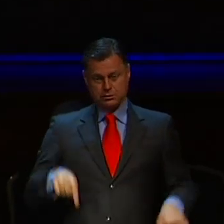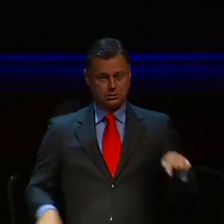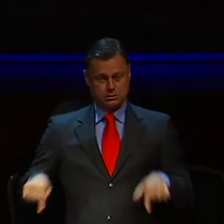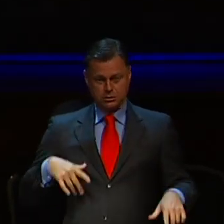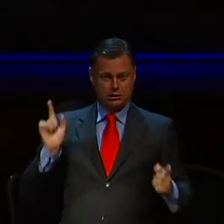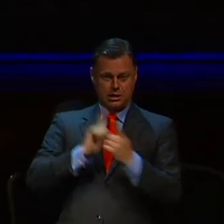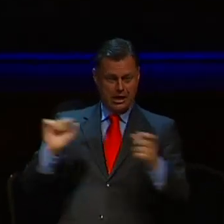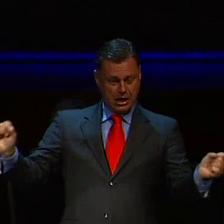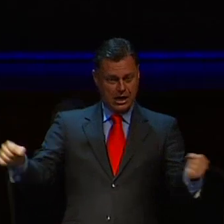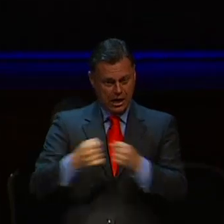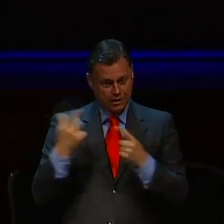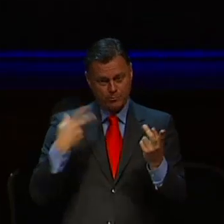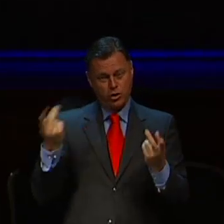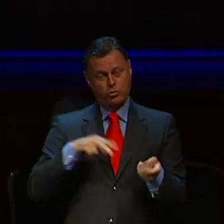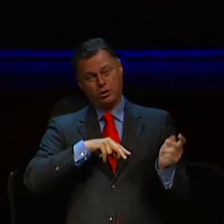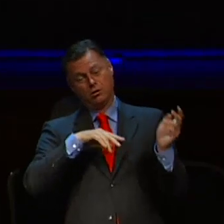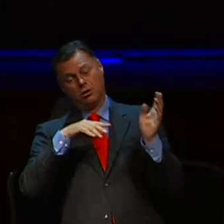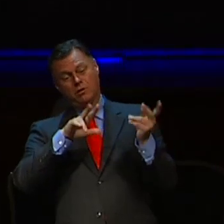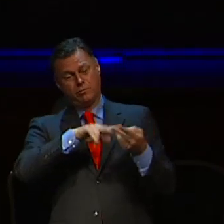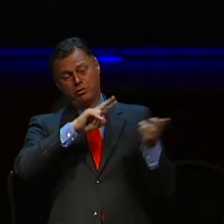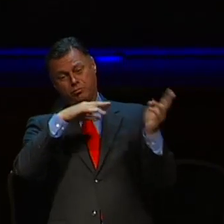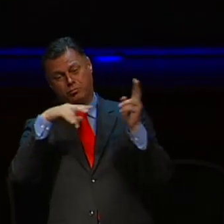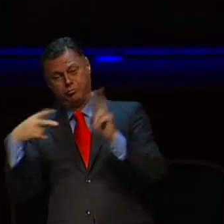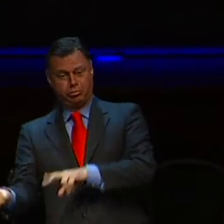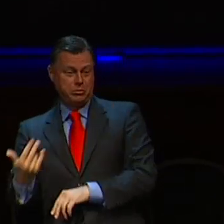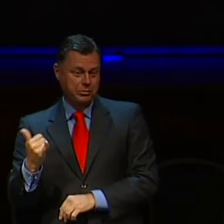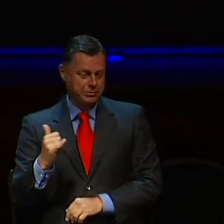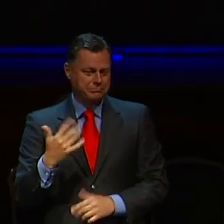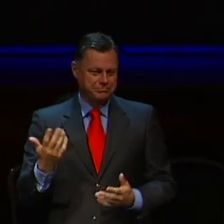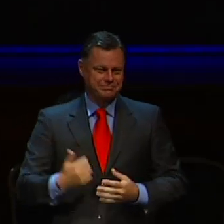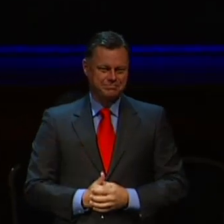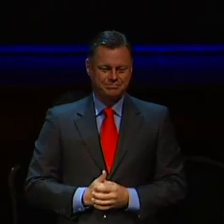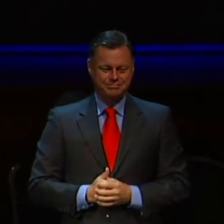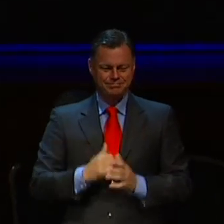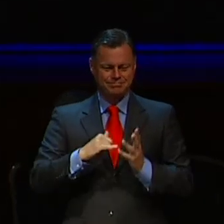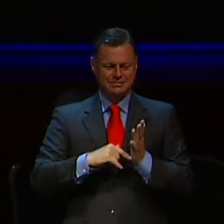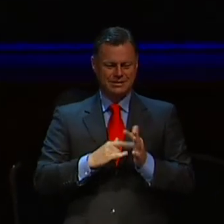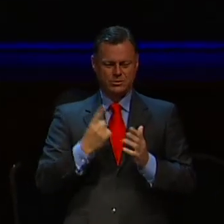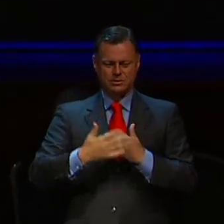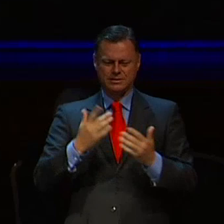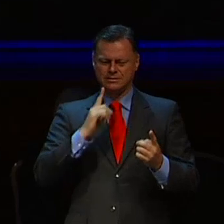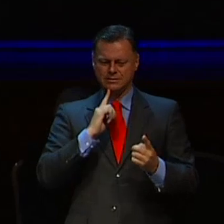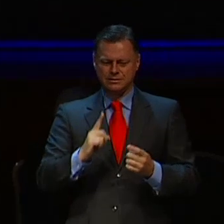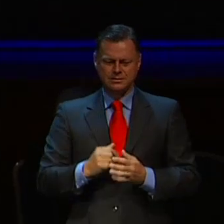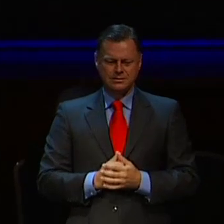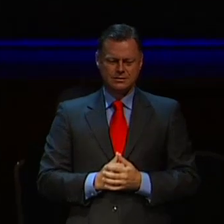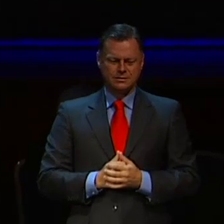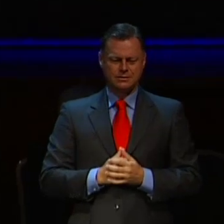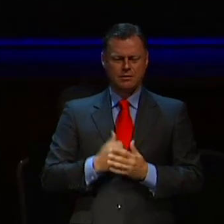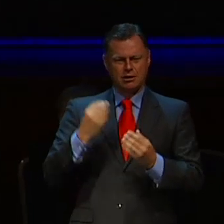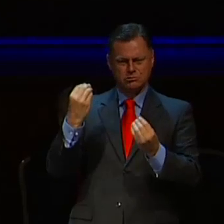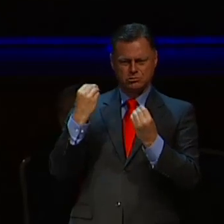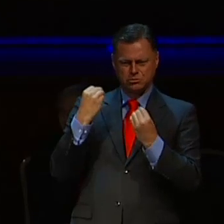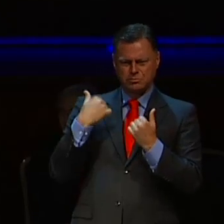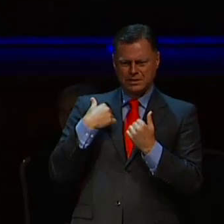When Stella came to dinner, mom always gave her too much food and she'd say, I'm little I don't eat much, and she'd talk and